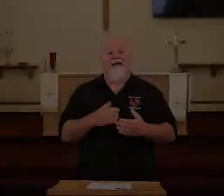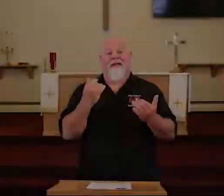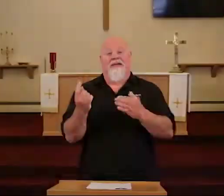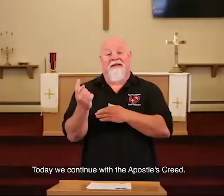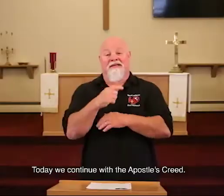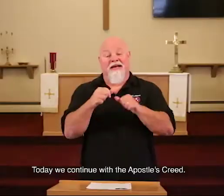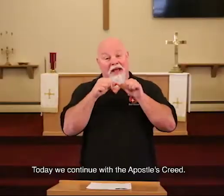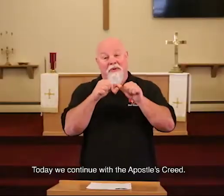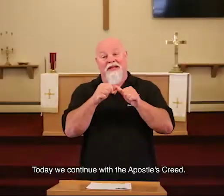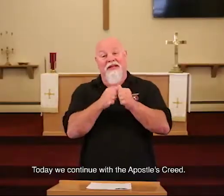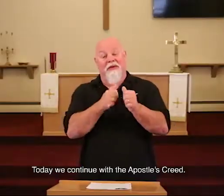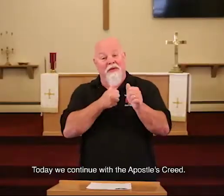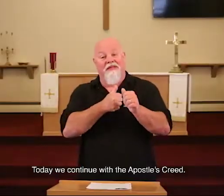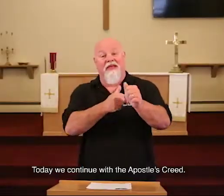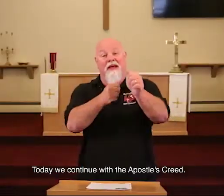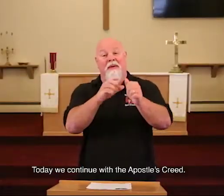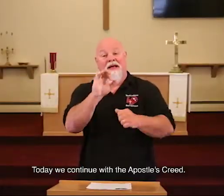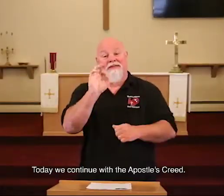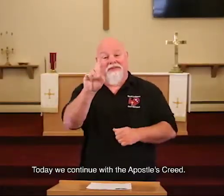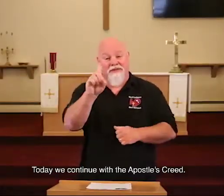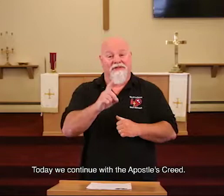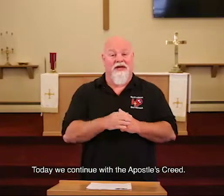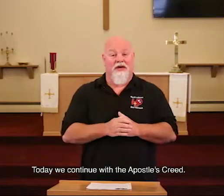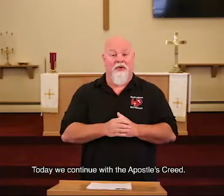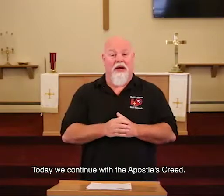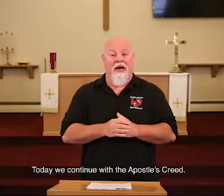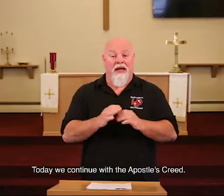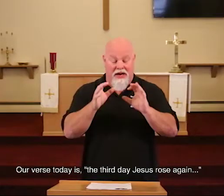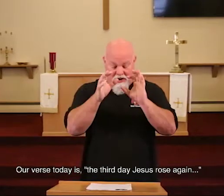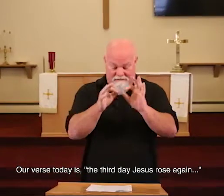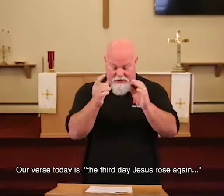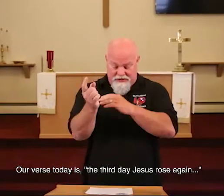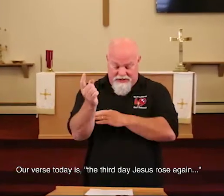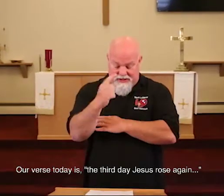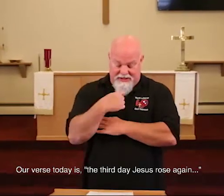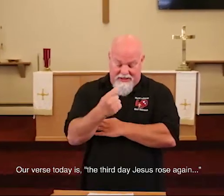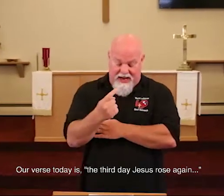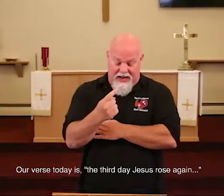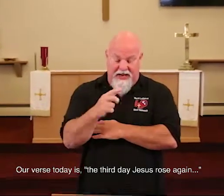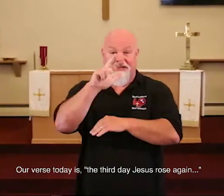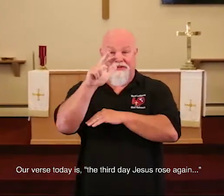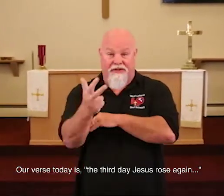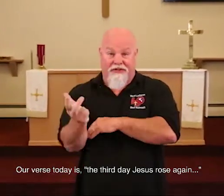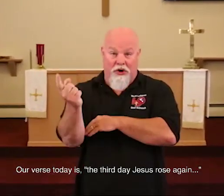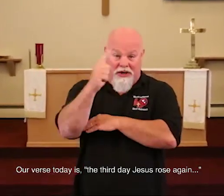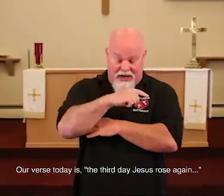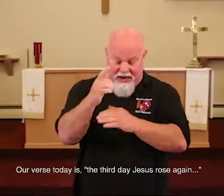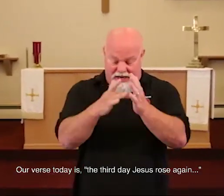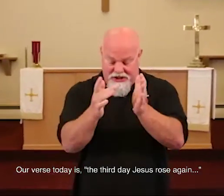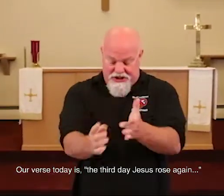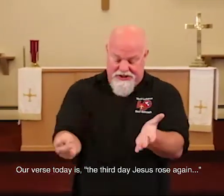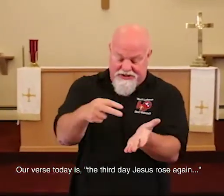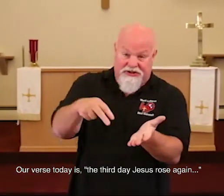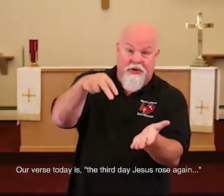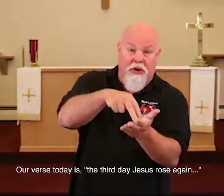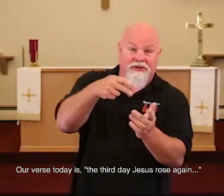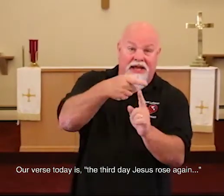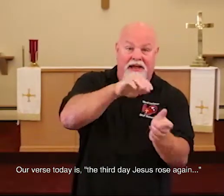And today we'll continue with the Apostles' Creed in our verse. Today is the third day Jesus arose again